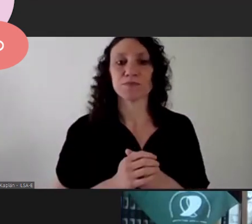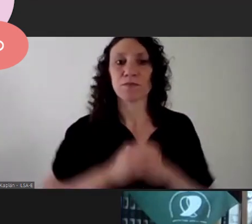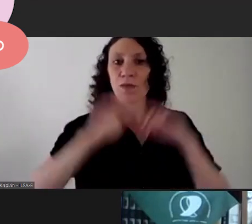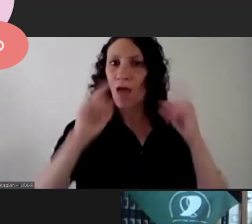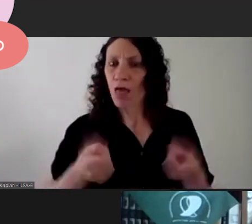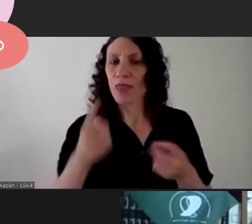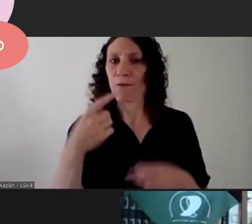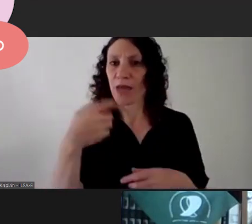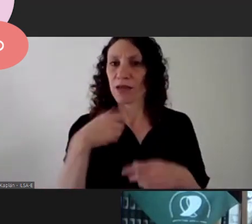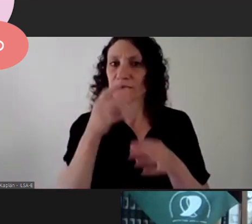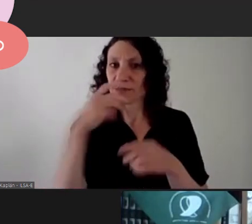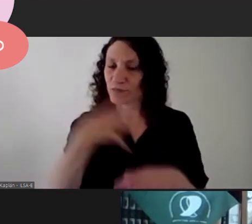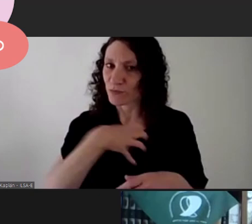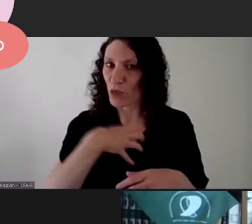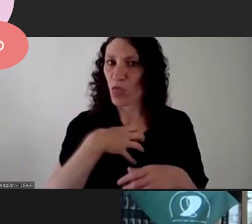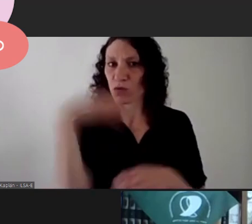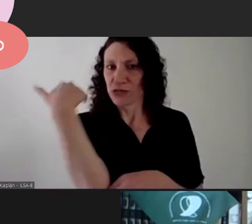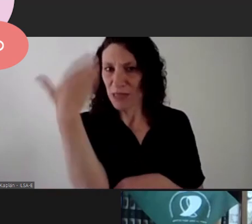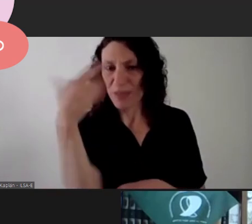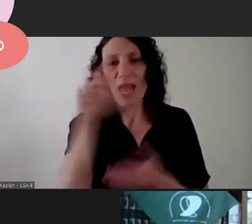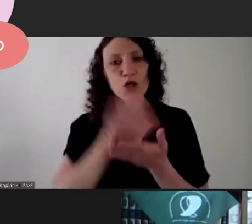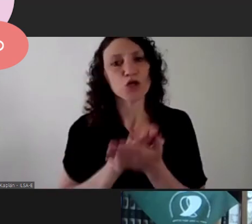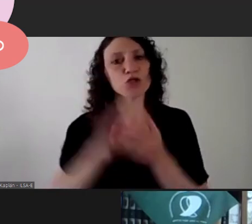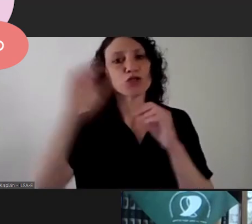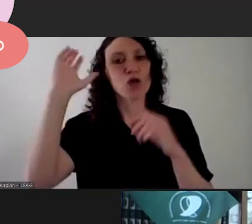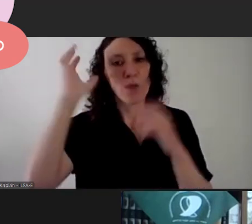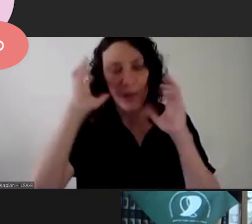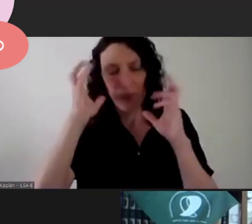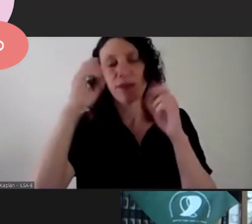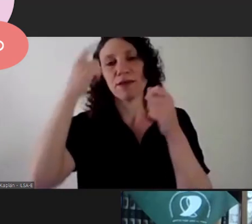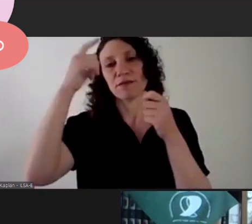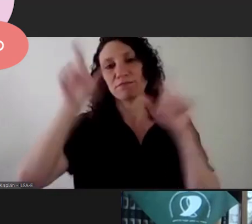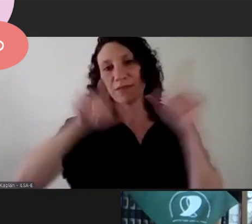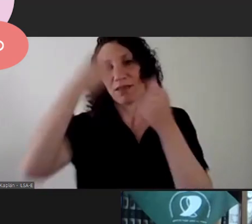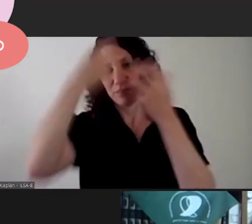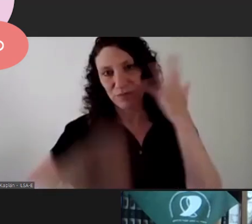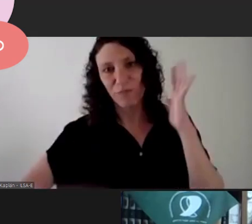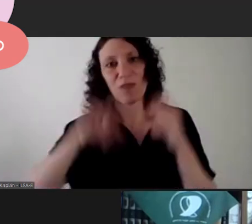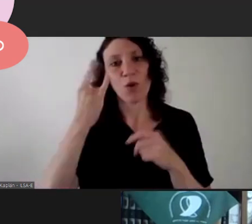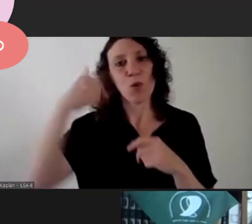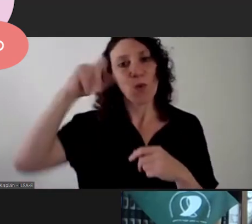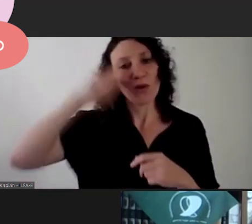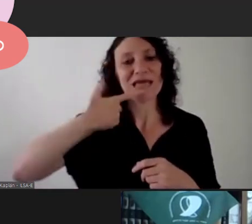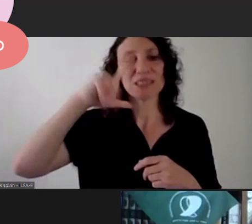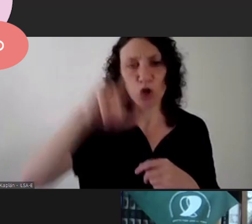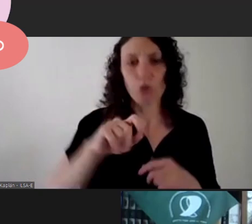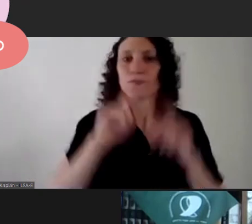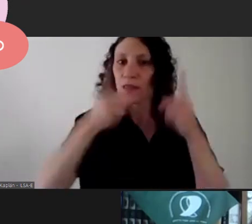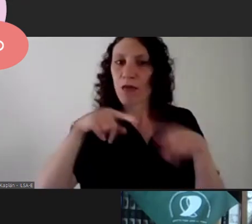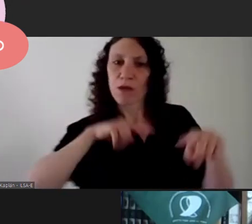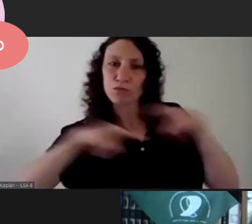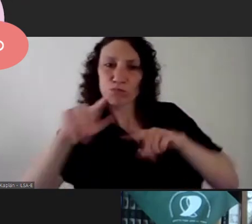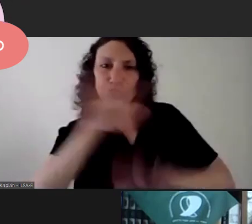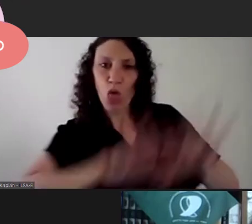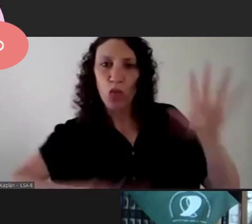organized a seminar on the media by organized by unesco she was a producer